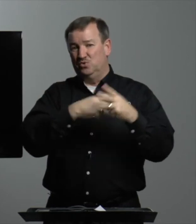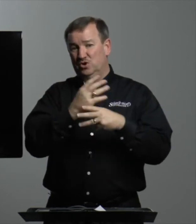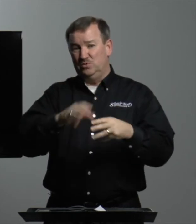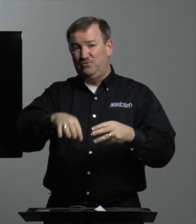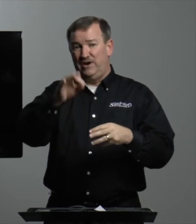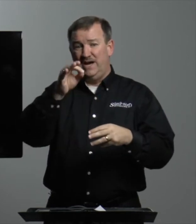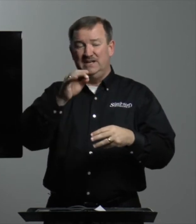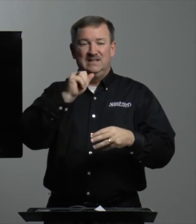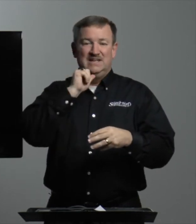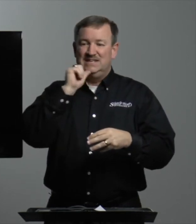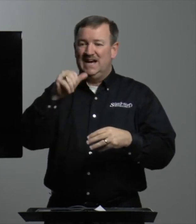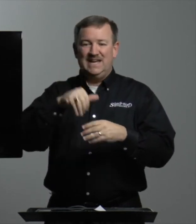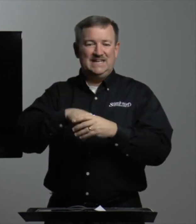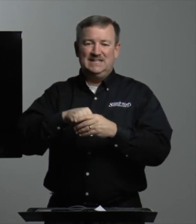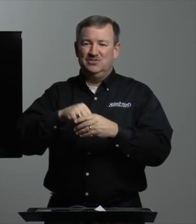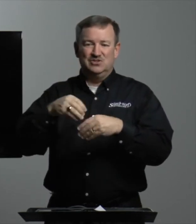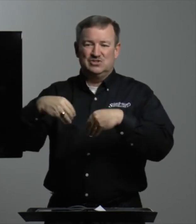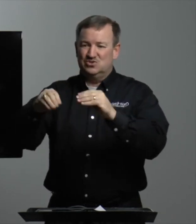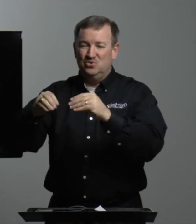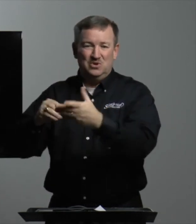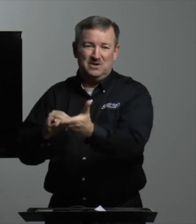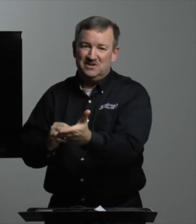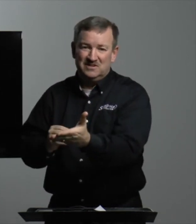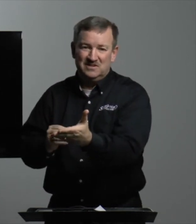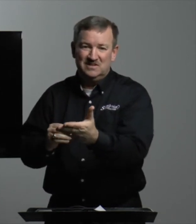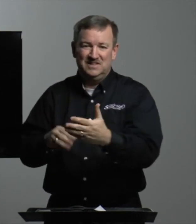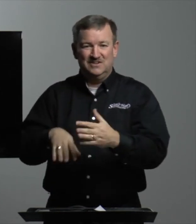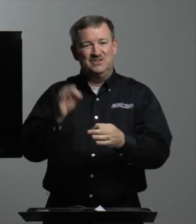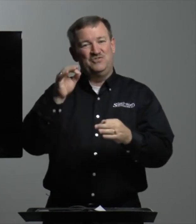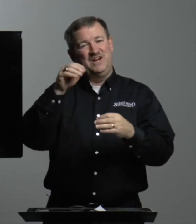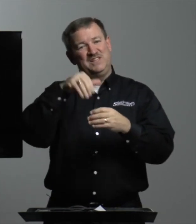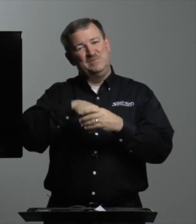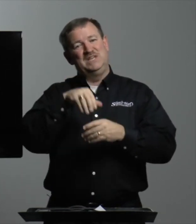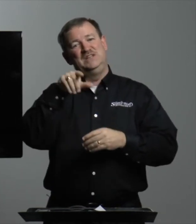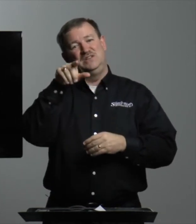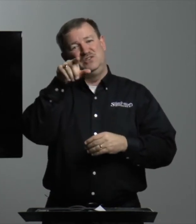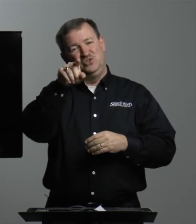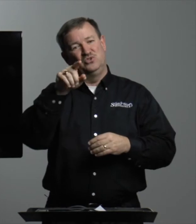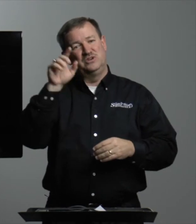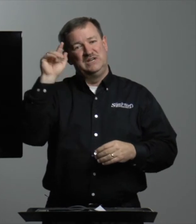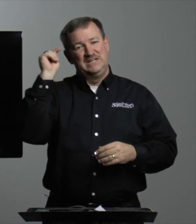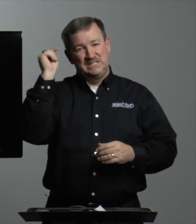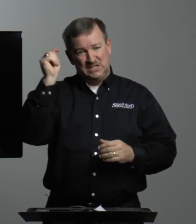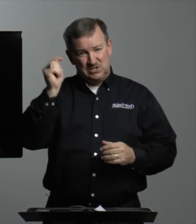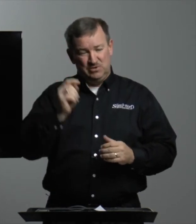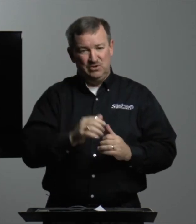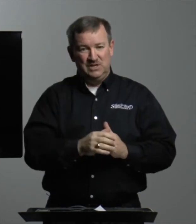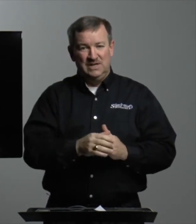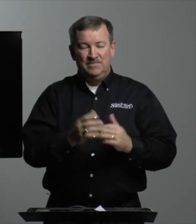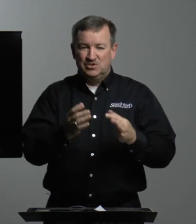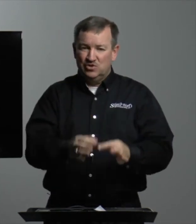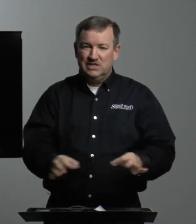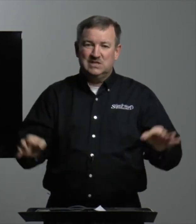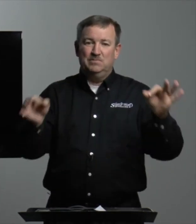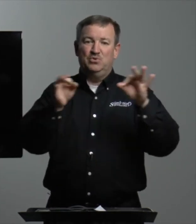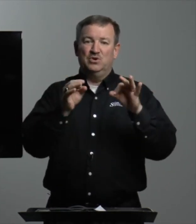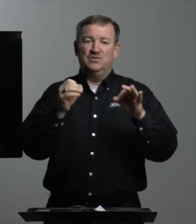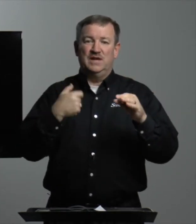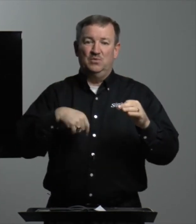the world will find, not in the store. They're going to find them in your testimony. So it's important that